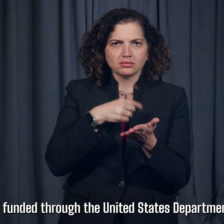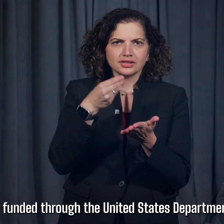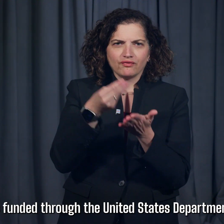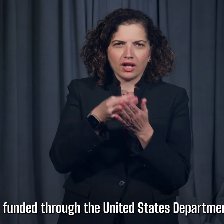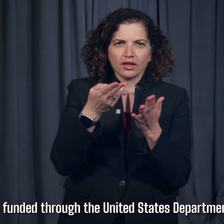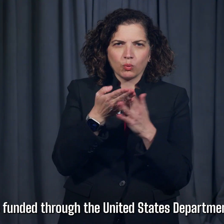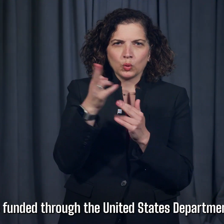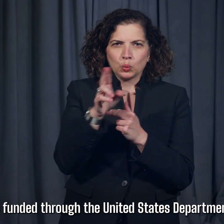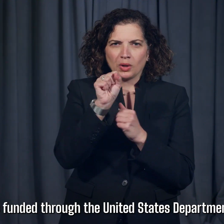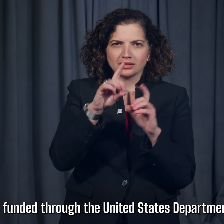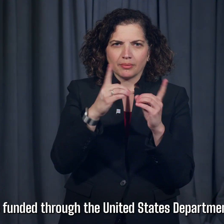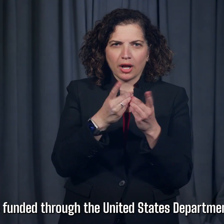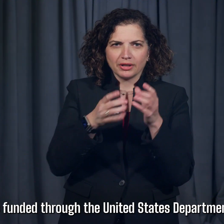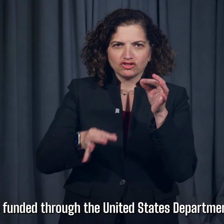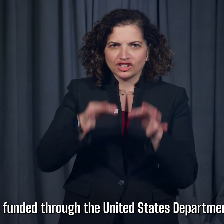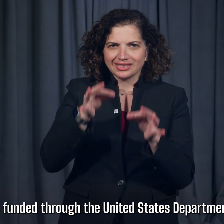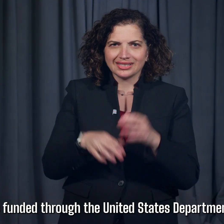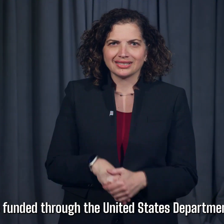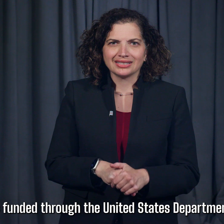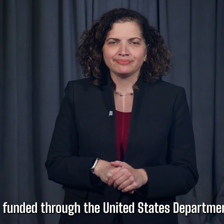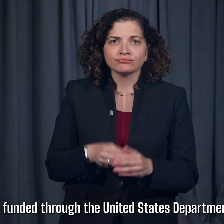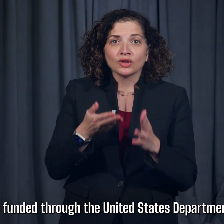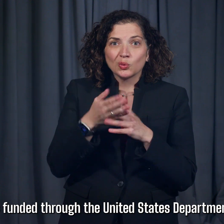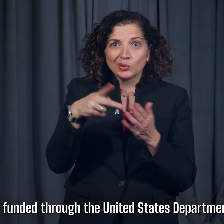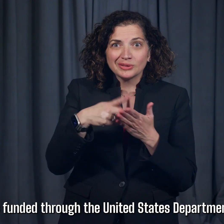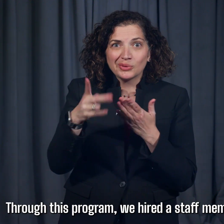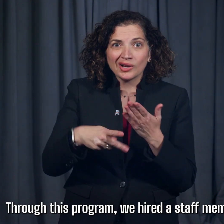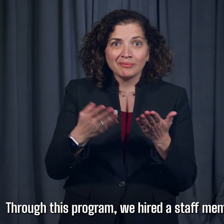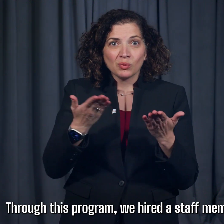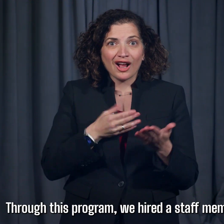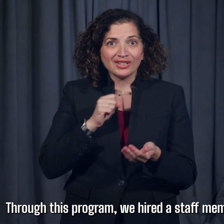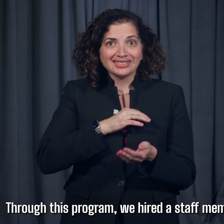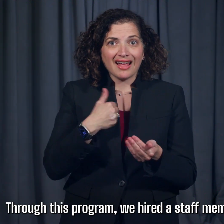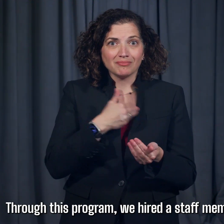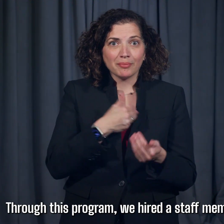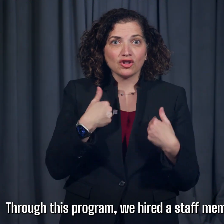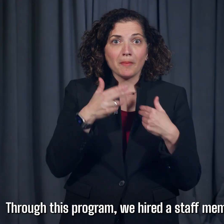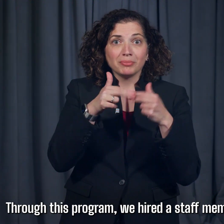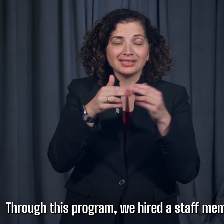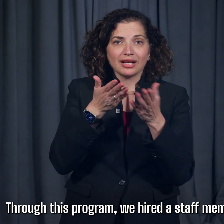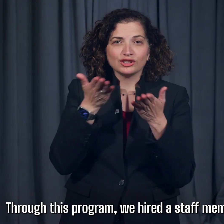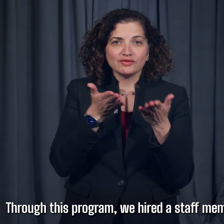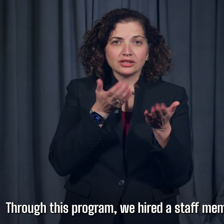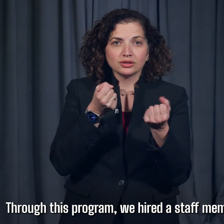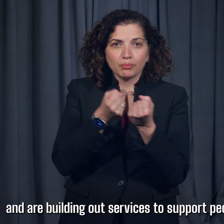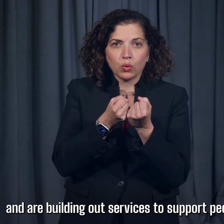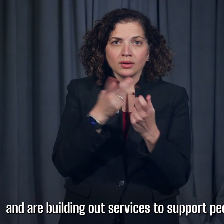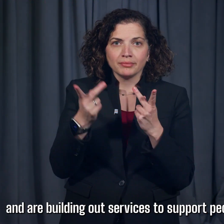it is funded through the United States Department of Justice. Through this program, we hired a staff member and are building